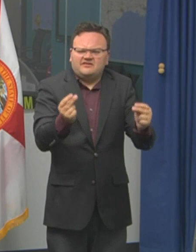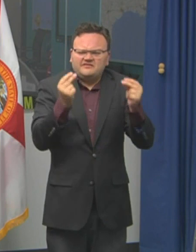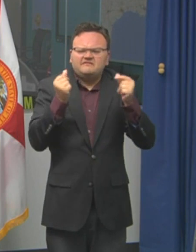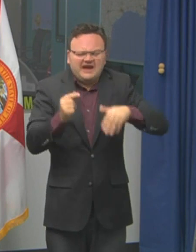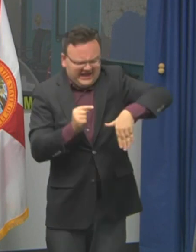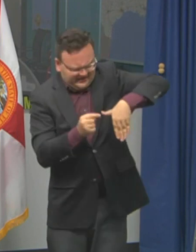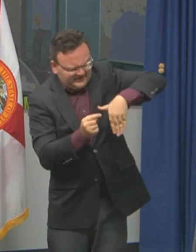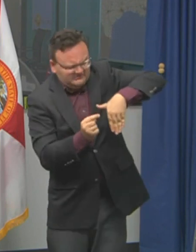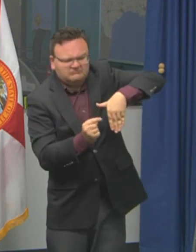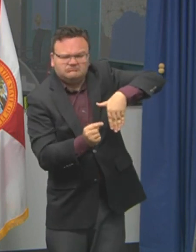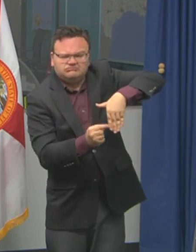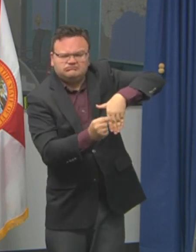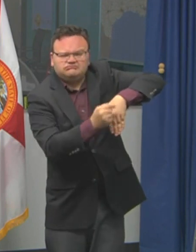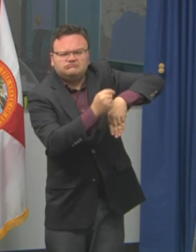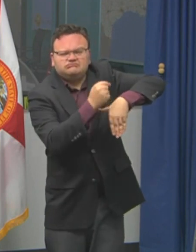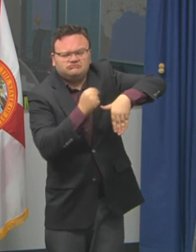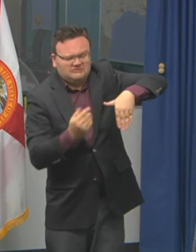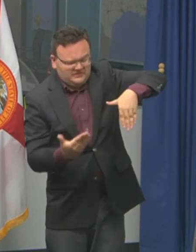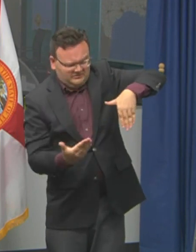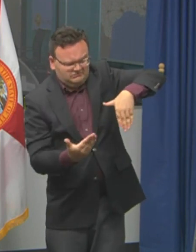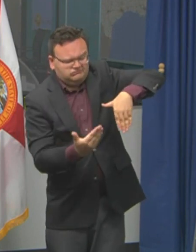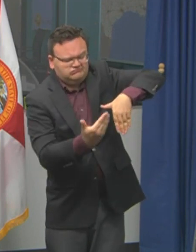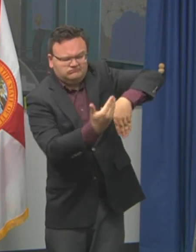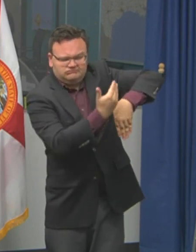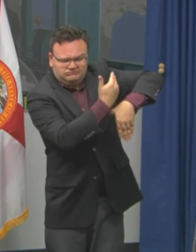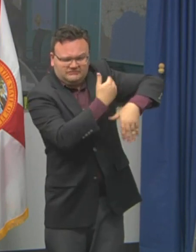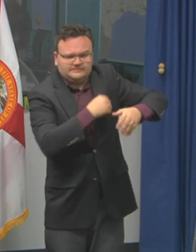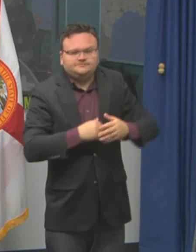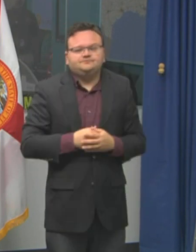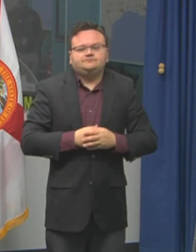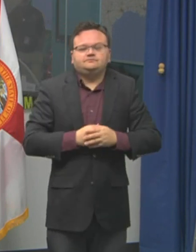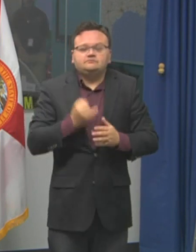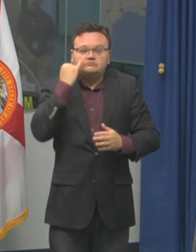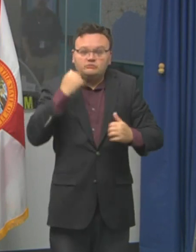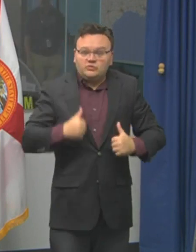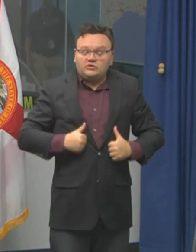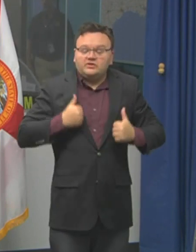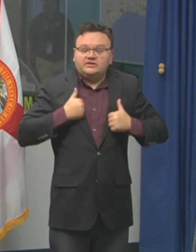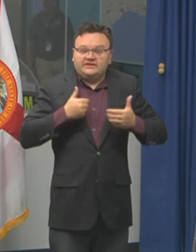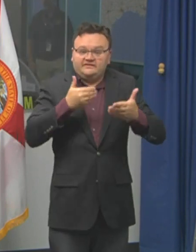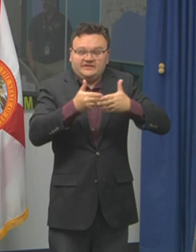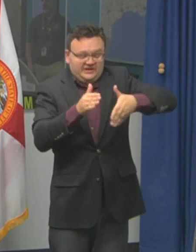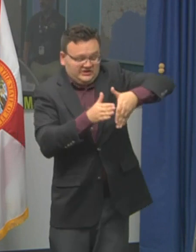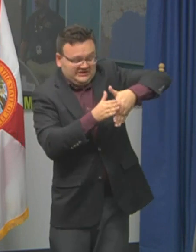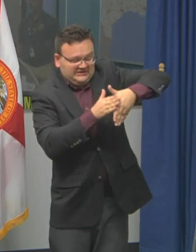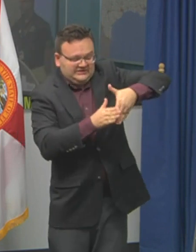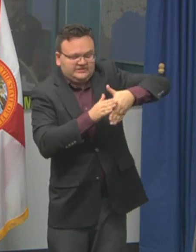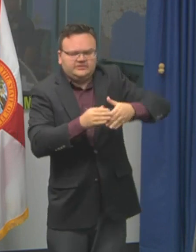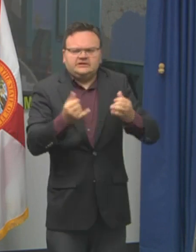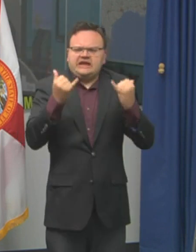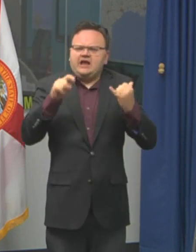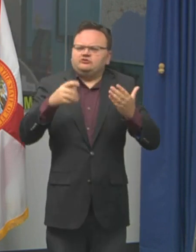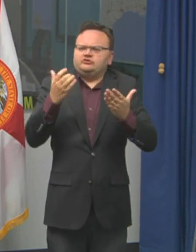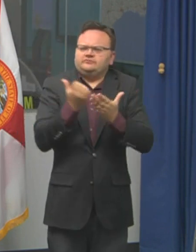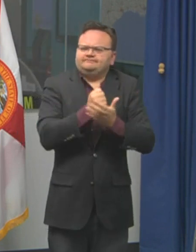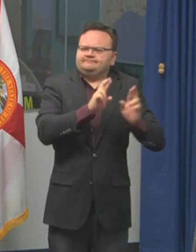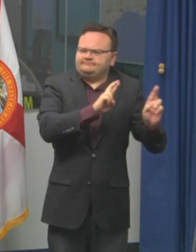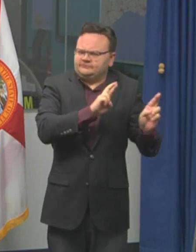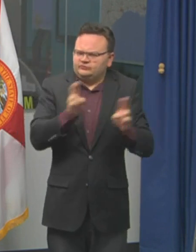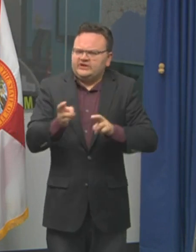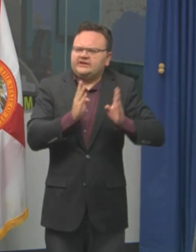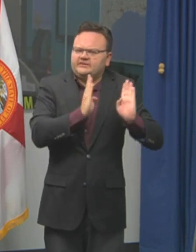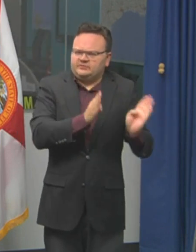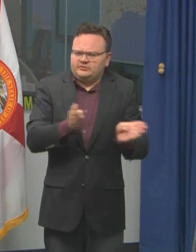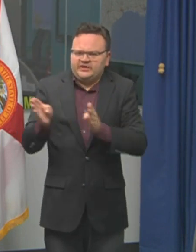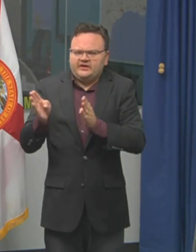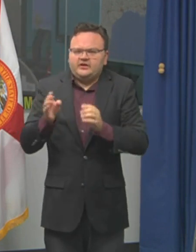parts of Florida as this thing moves through. So if you're in those coastal areas, begin your preparations now. Be prepared to